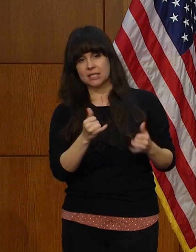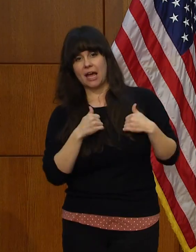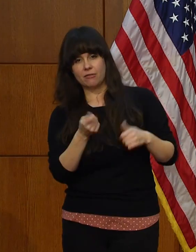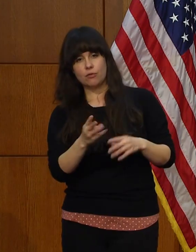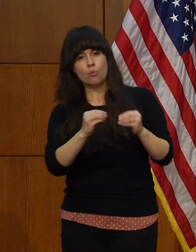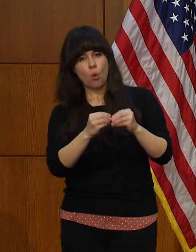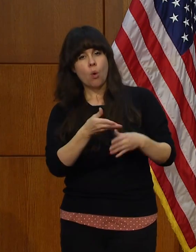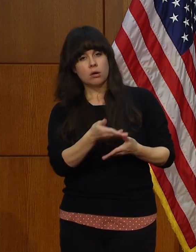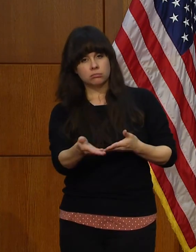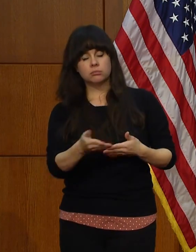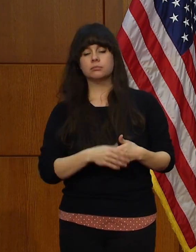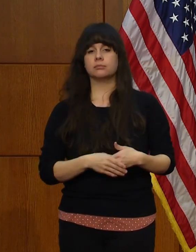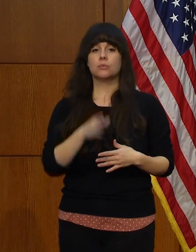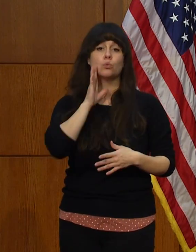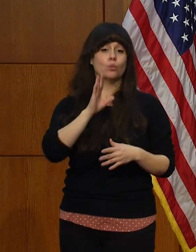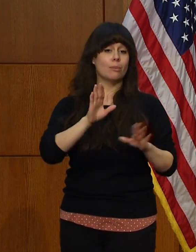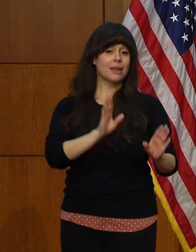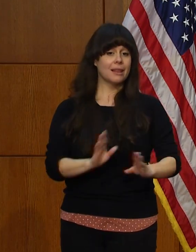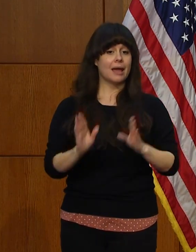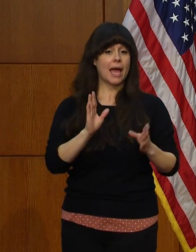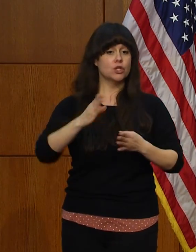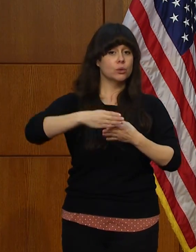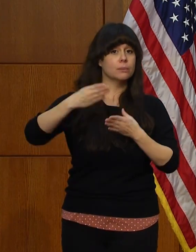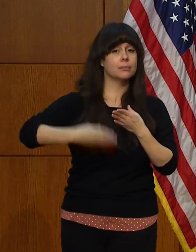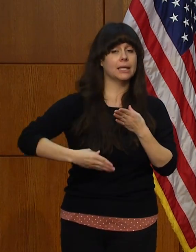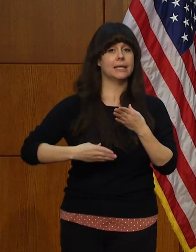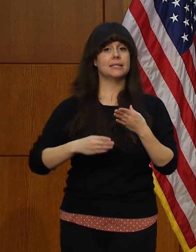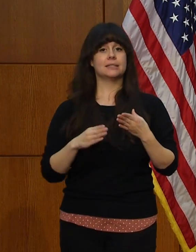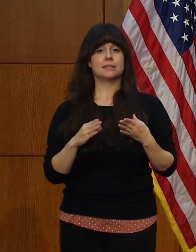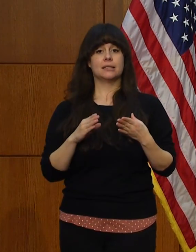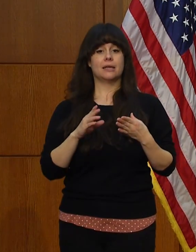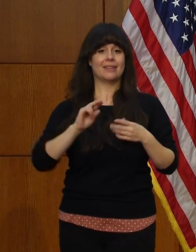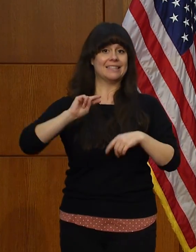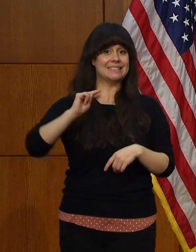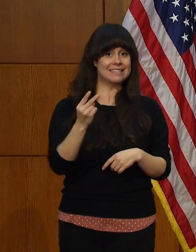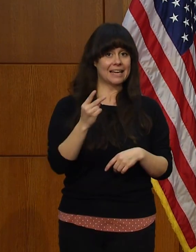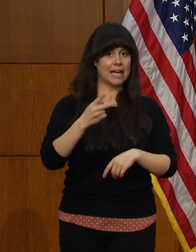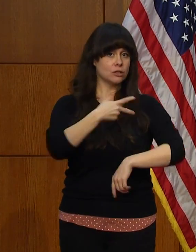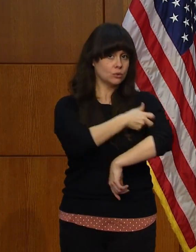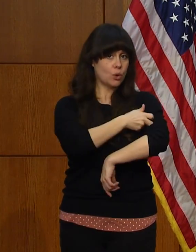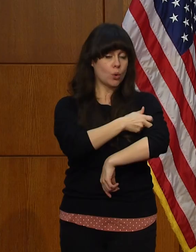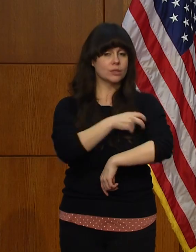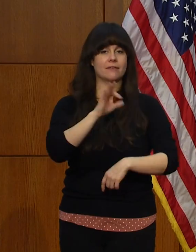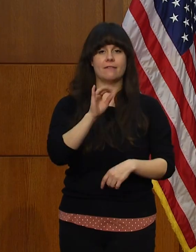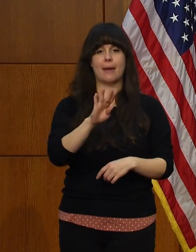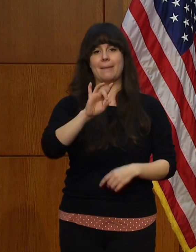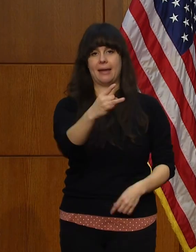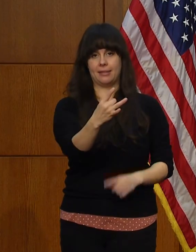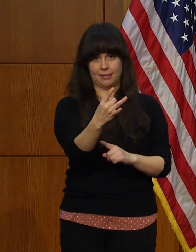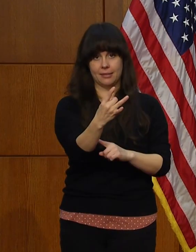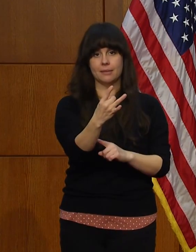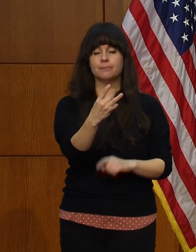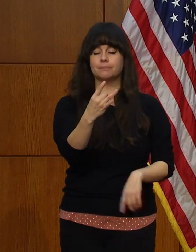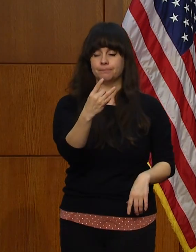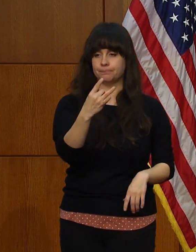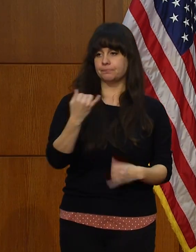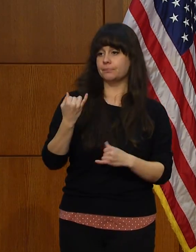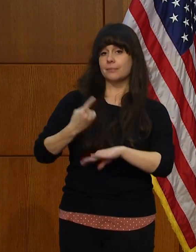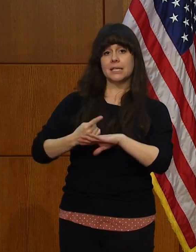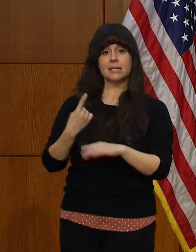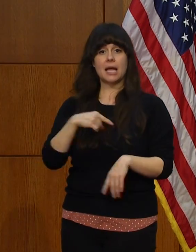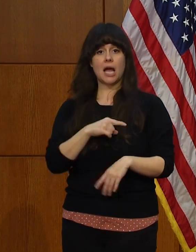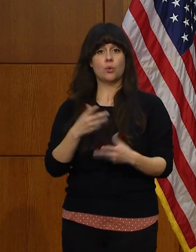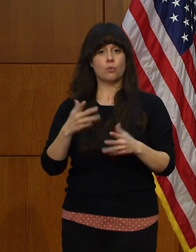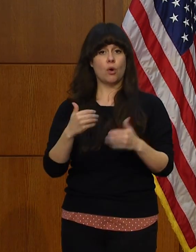plan to complete those on the second doses by February 8th. Today, we've had